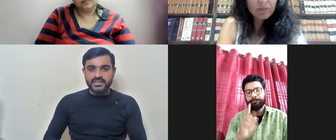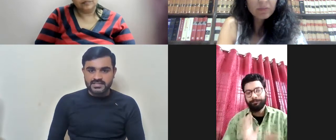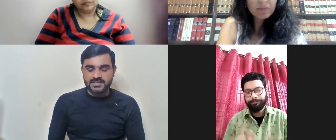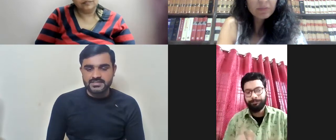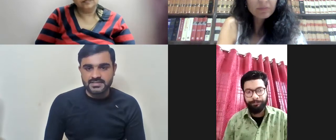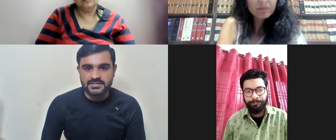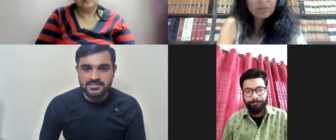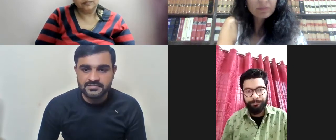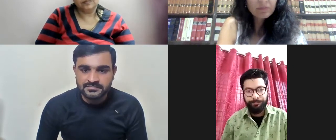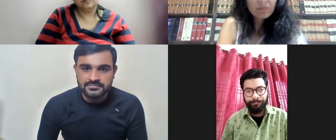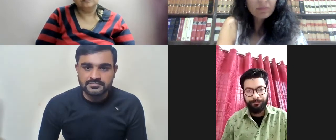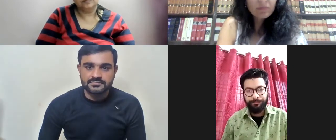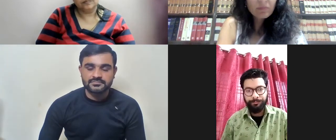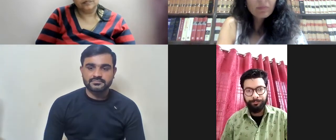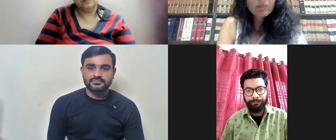Yes, yes, yes.